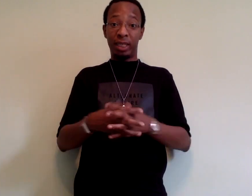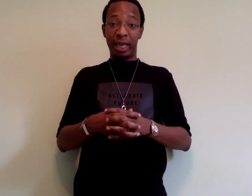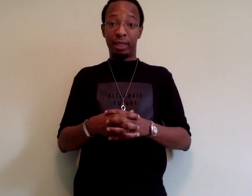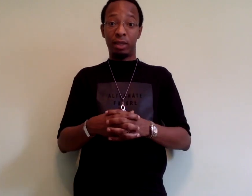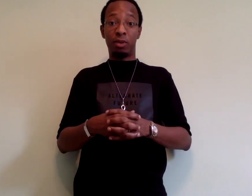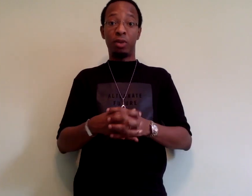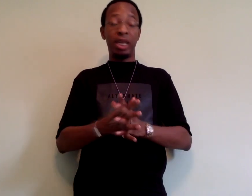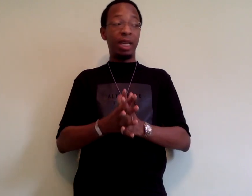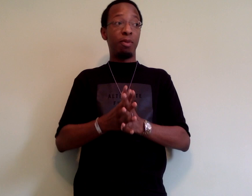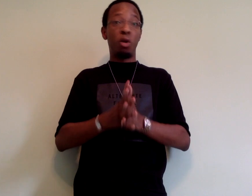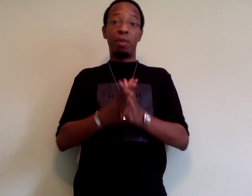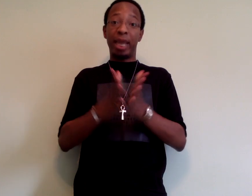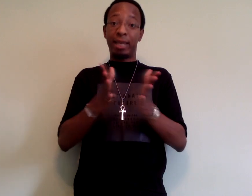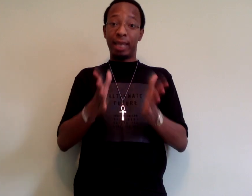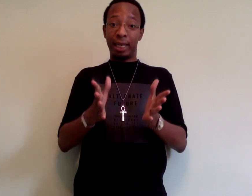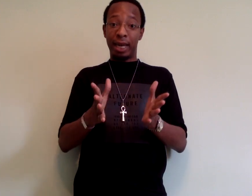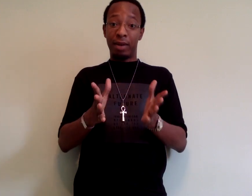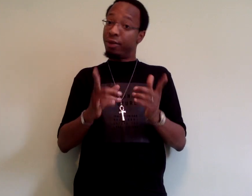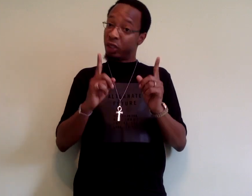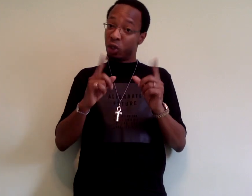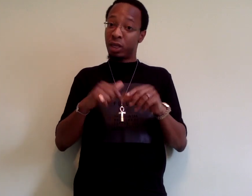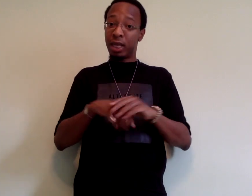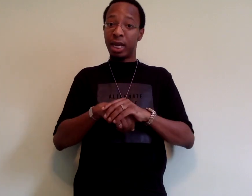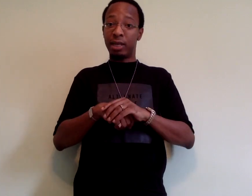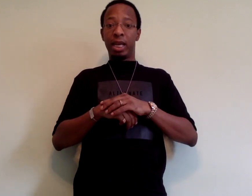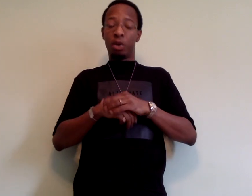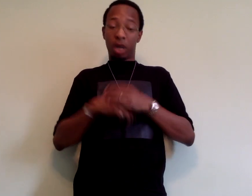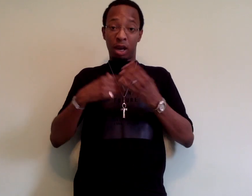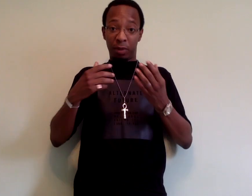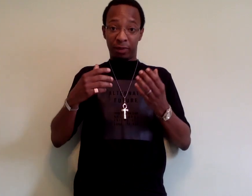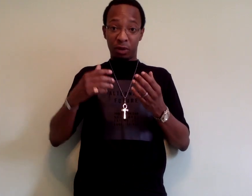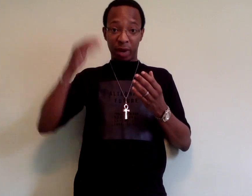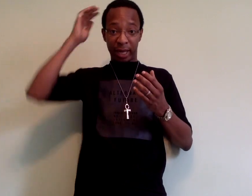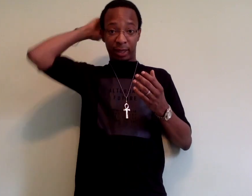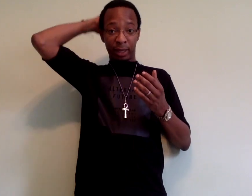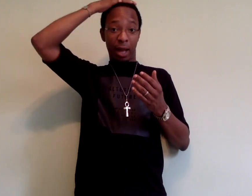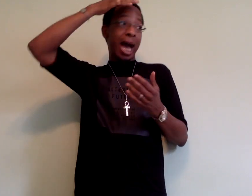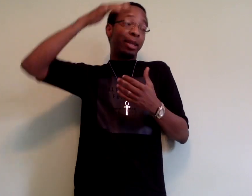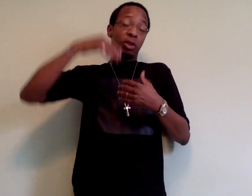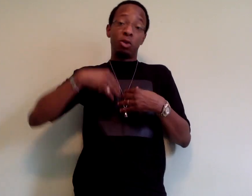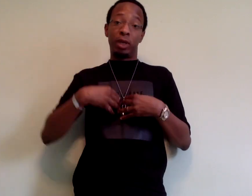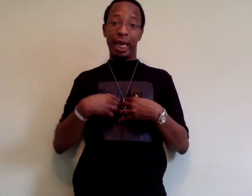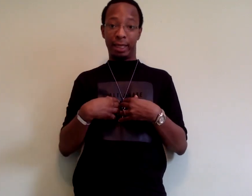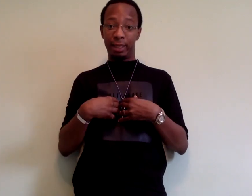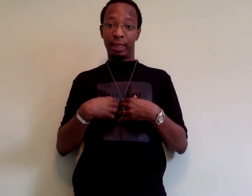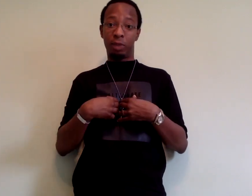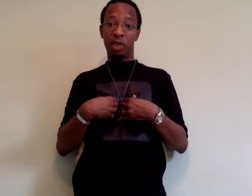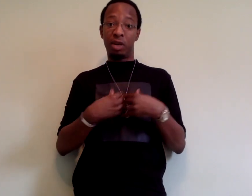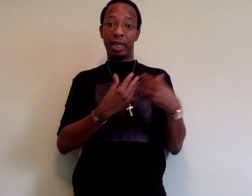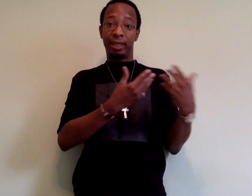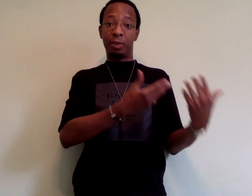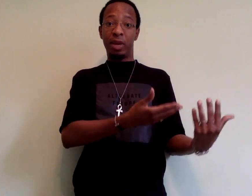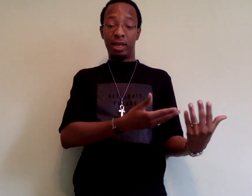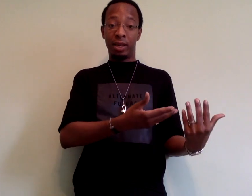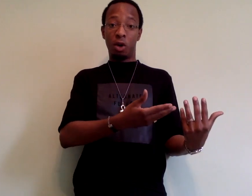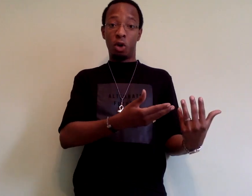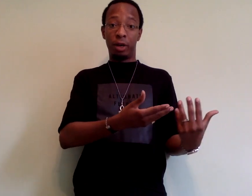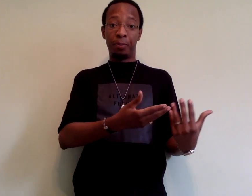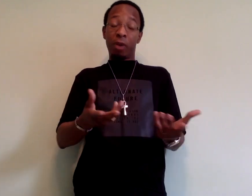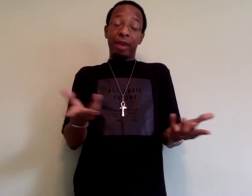says we need more Black solidarity of a certain kind in order to uplift the race. I too would like to see us become less dependent on white